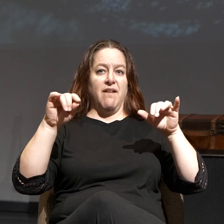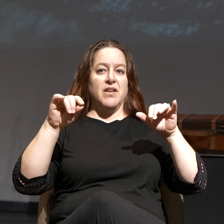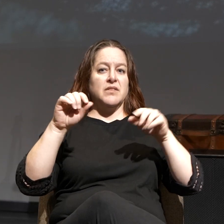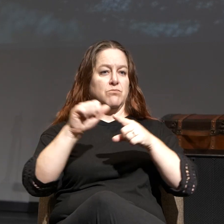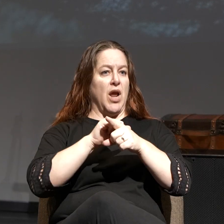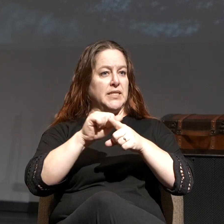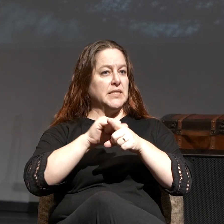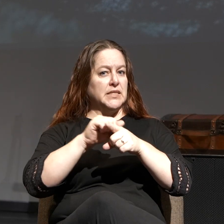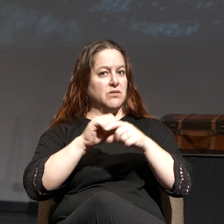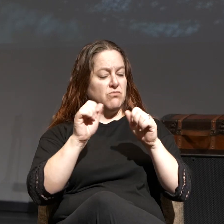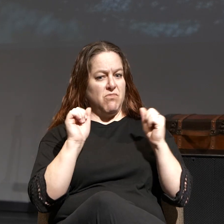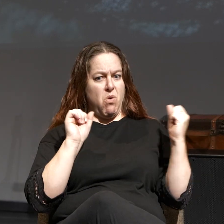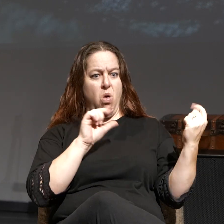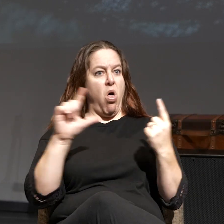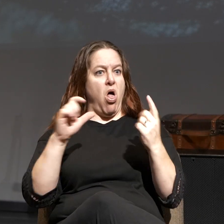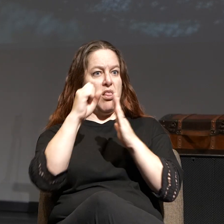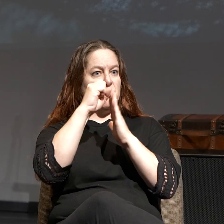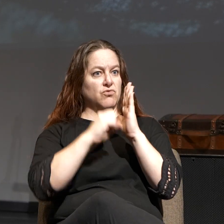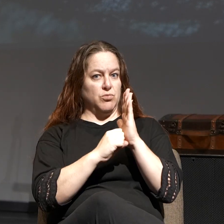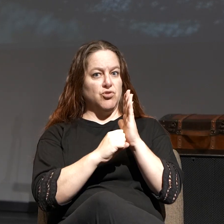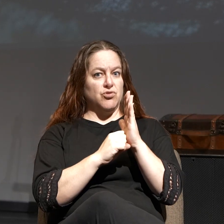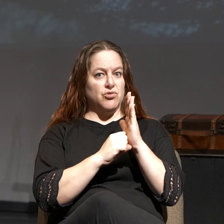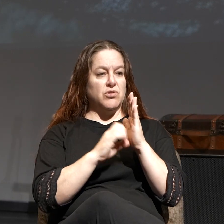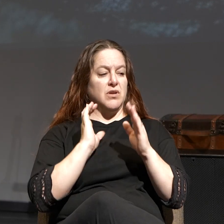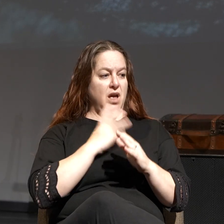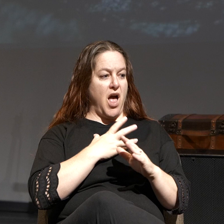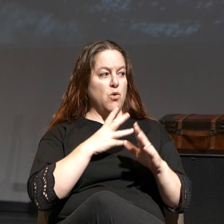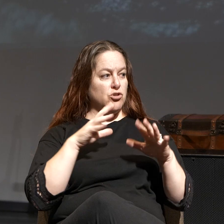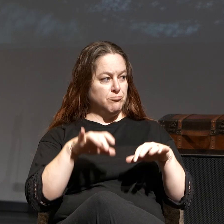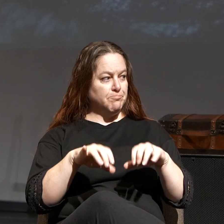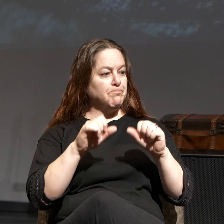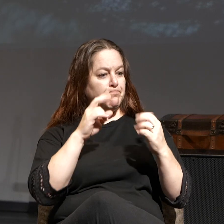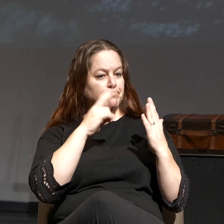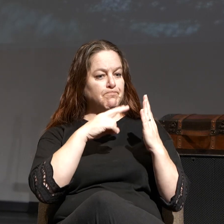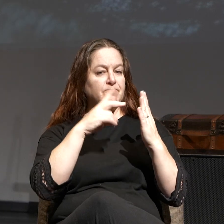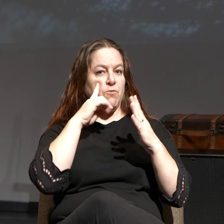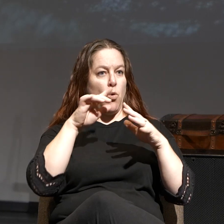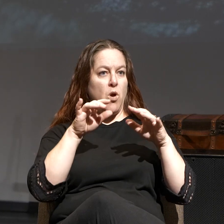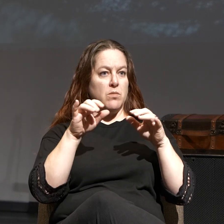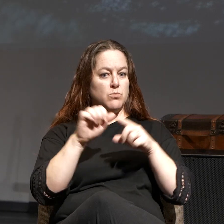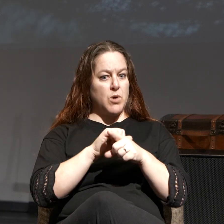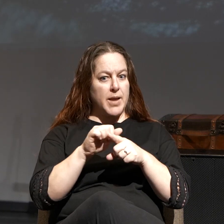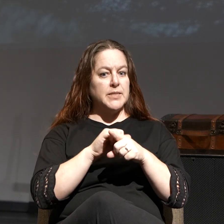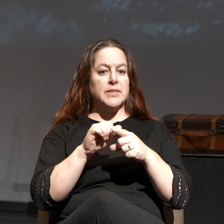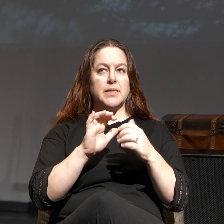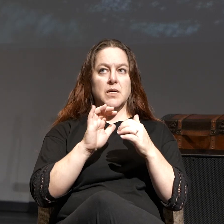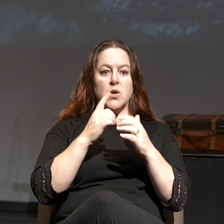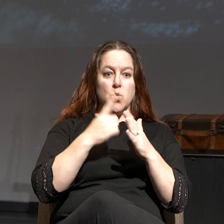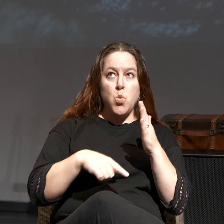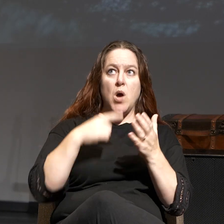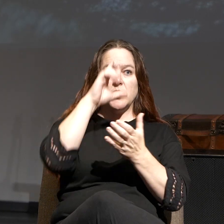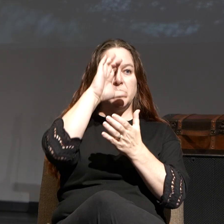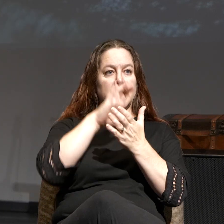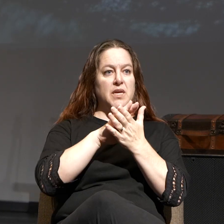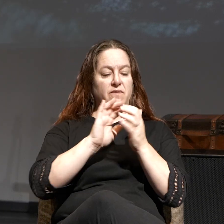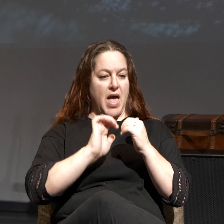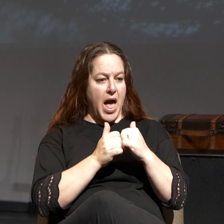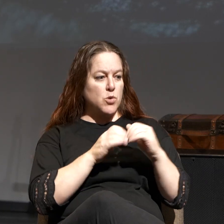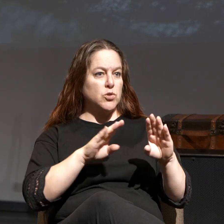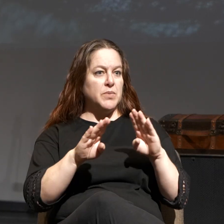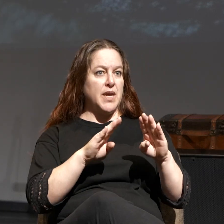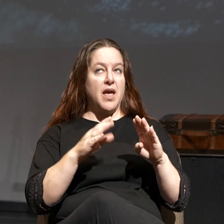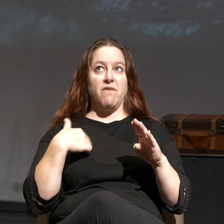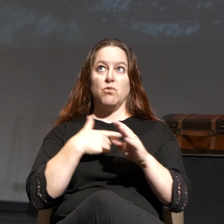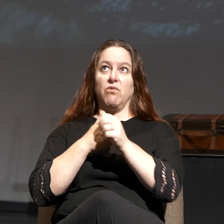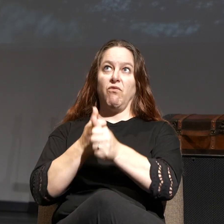is our standard for faith and practice. It is what we are to believe and how to behave as God's